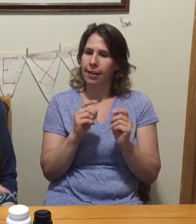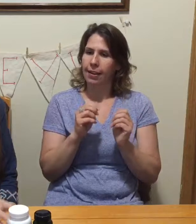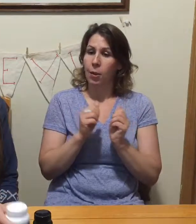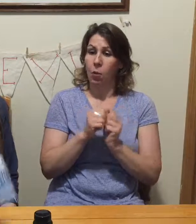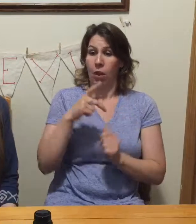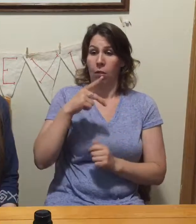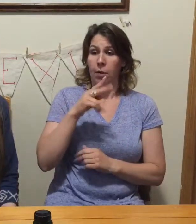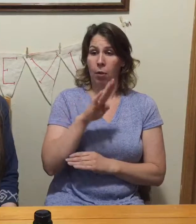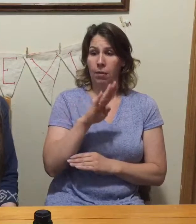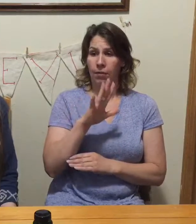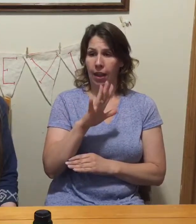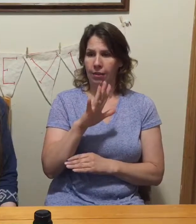on to BioCleanse.